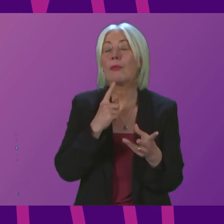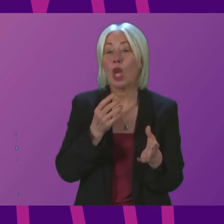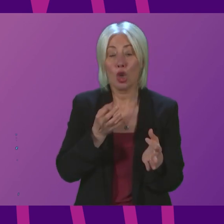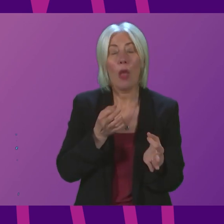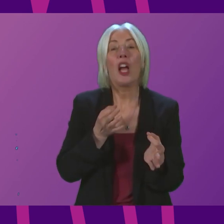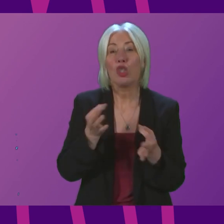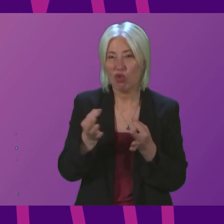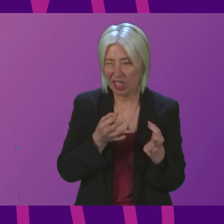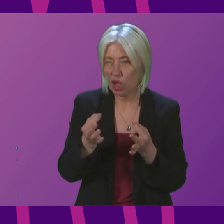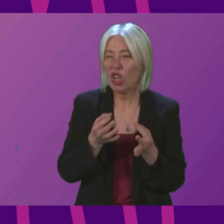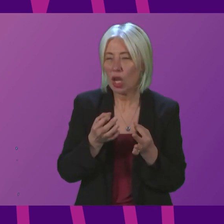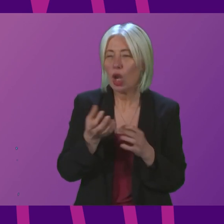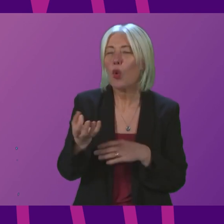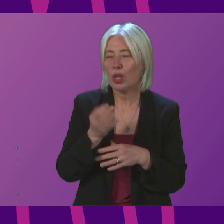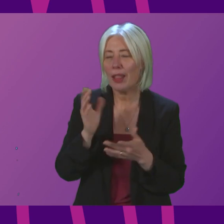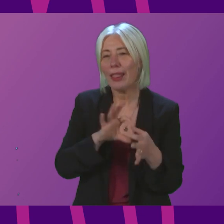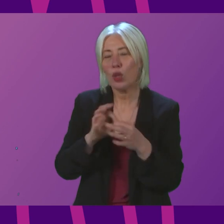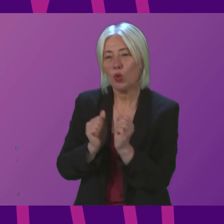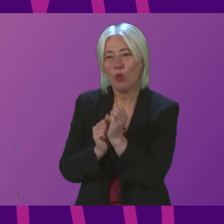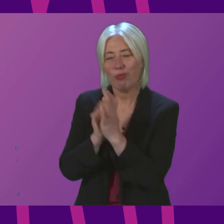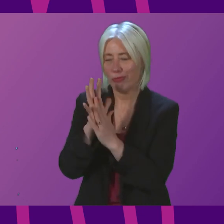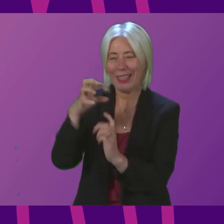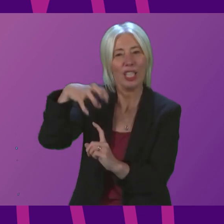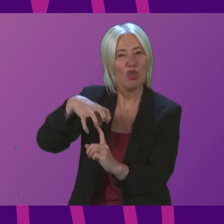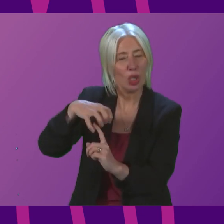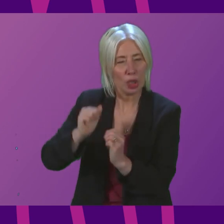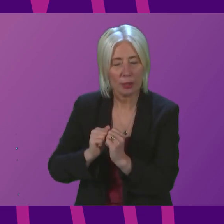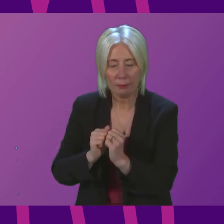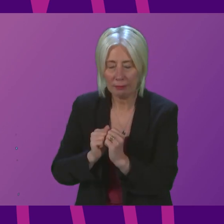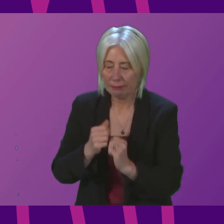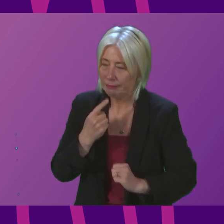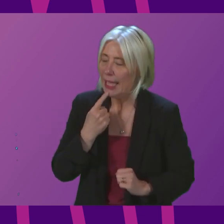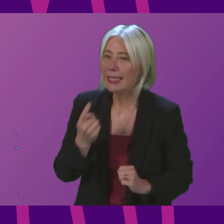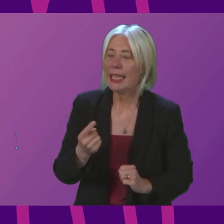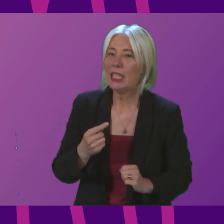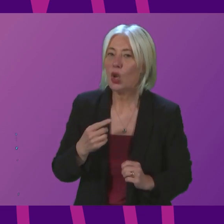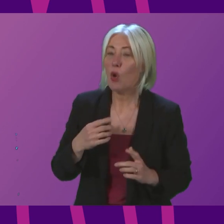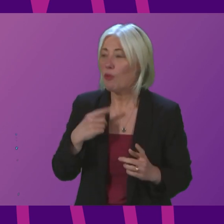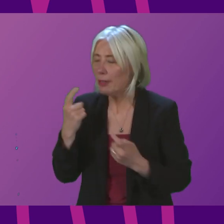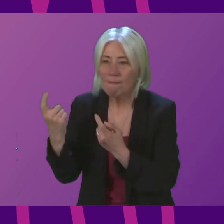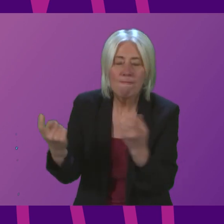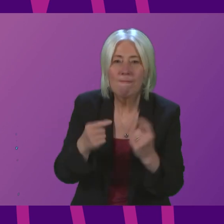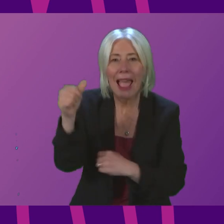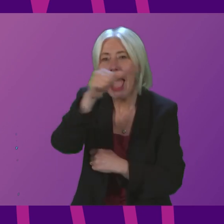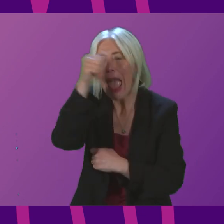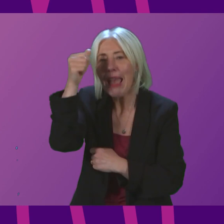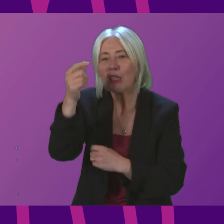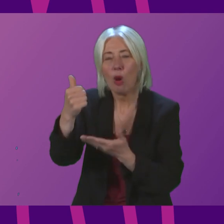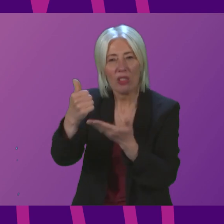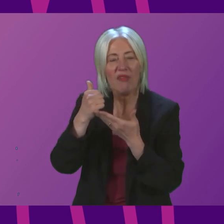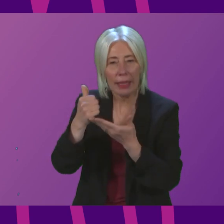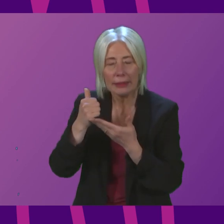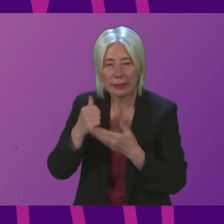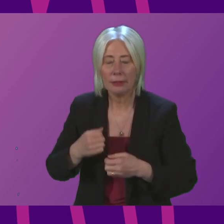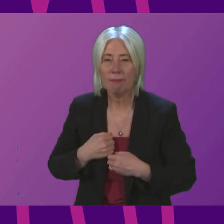question of incineration. In my earlier answer, I indicated that we have sought expert advice on this question.